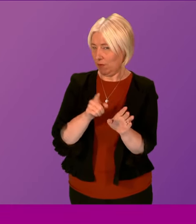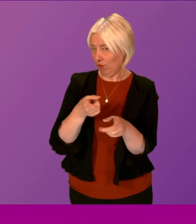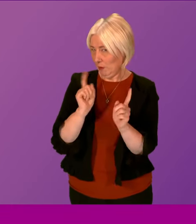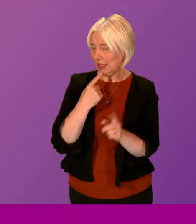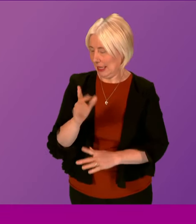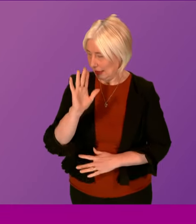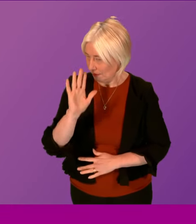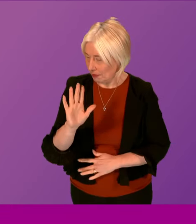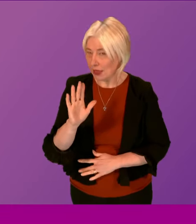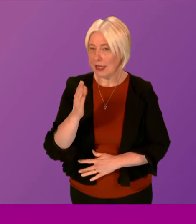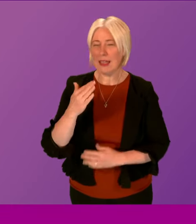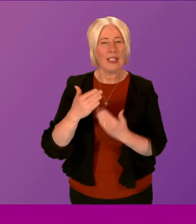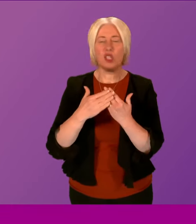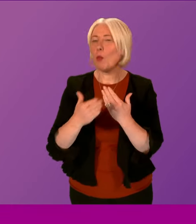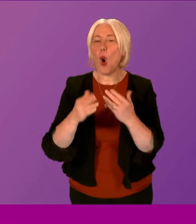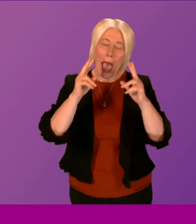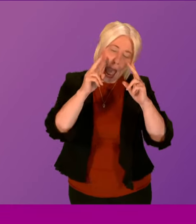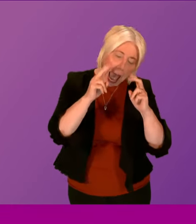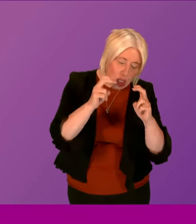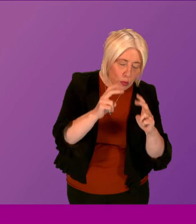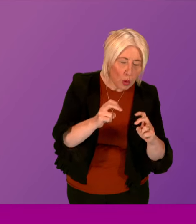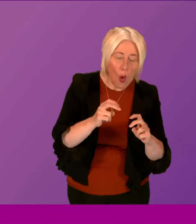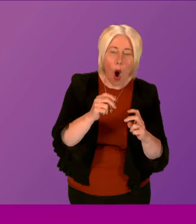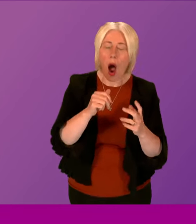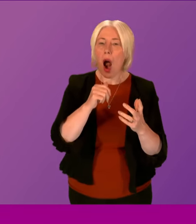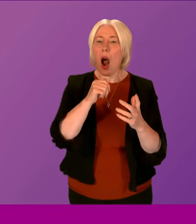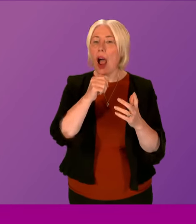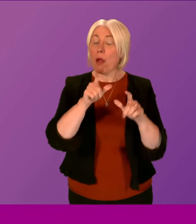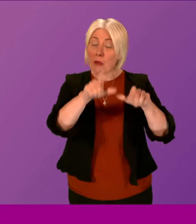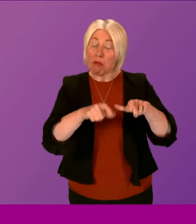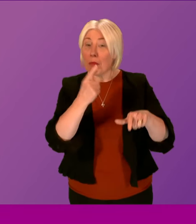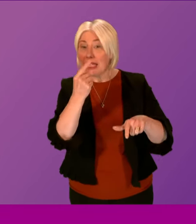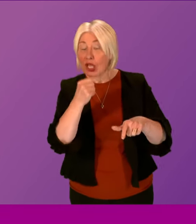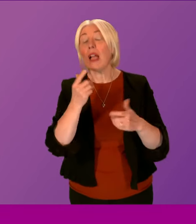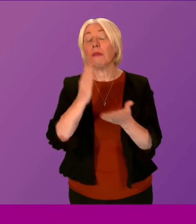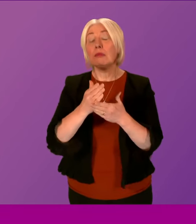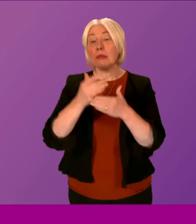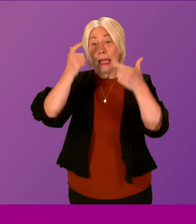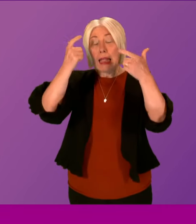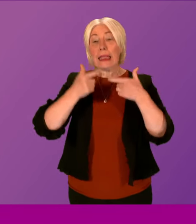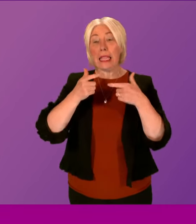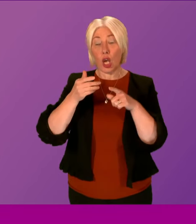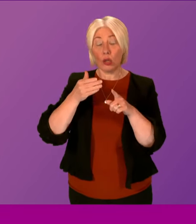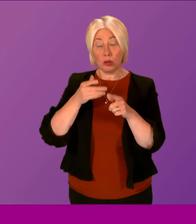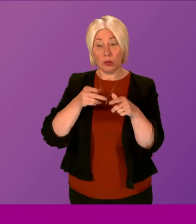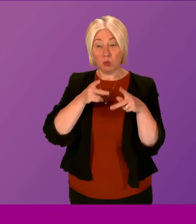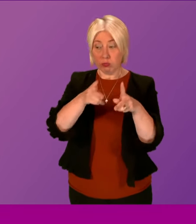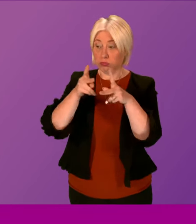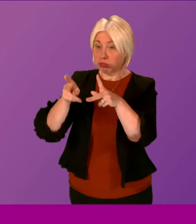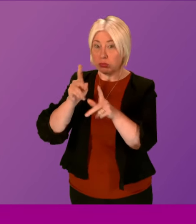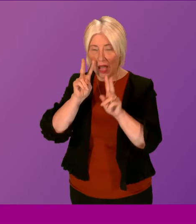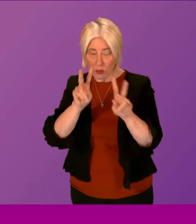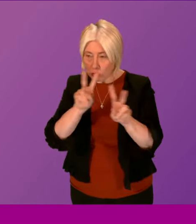but it needs to be more than explored and not off the table. There are, of course, legal routes still have to be established